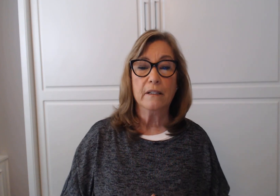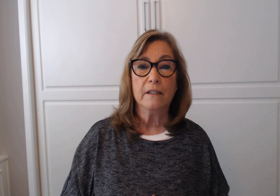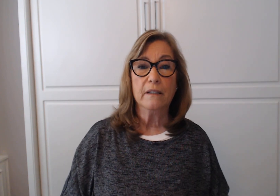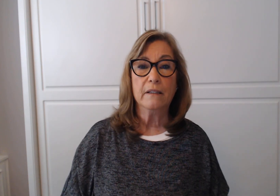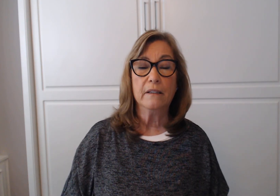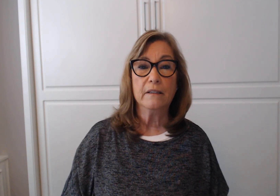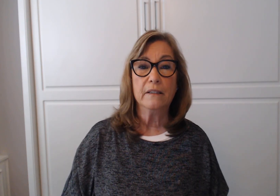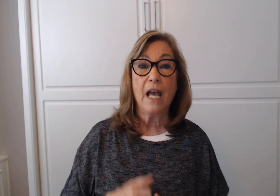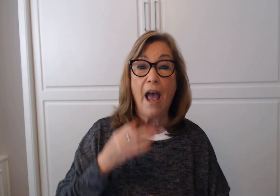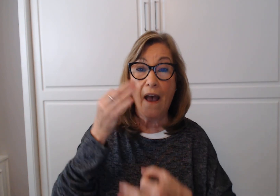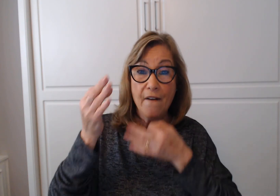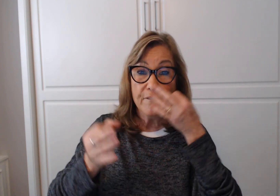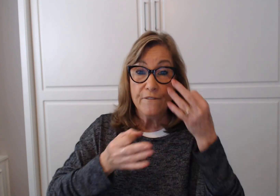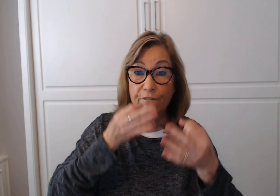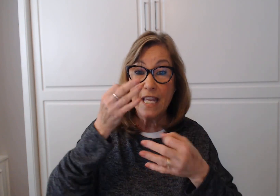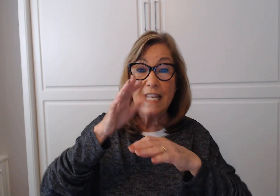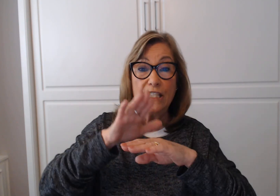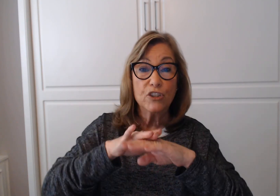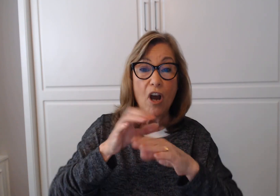Feast. On. It. Four. Days.